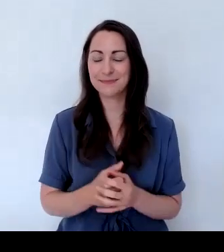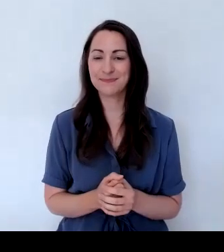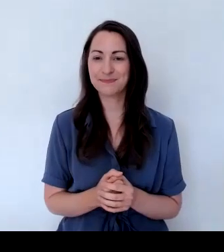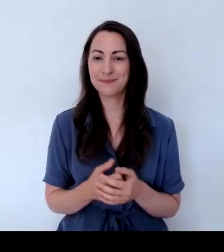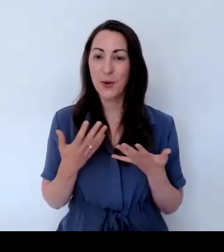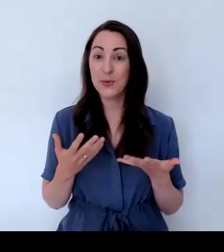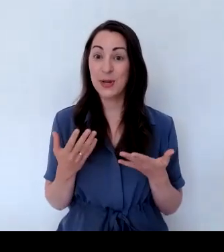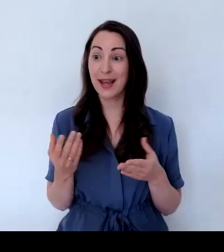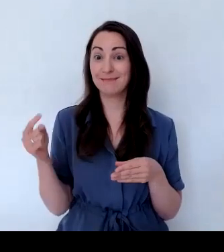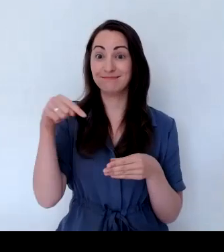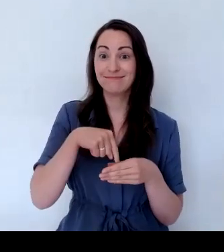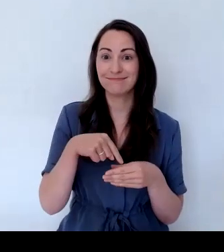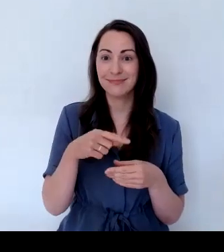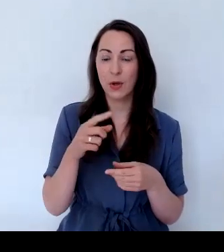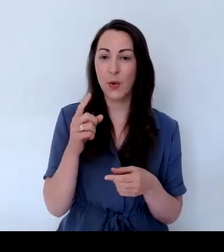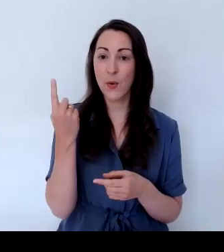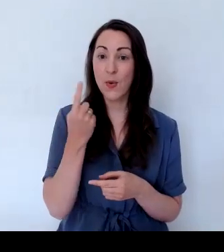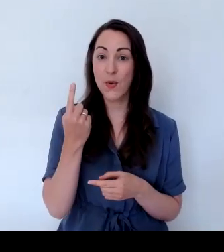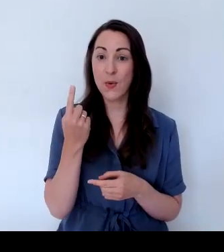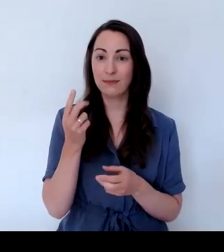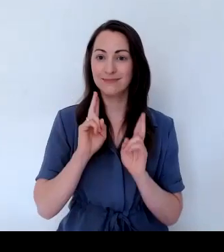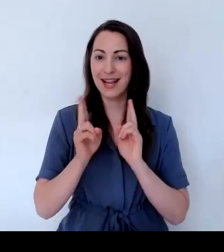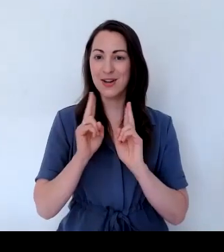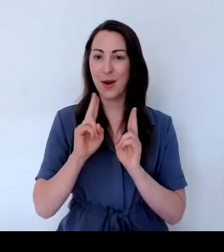of the Deaf community who have joined us today.